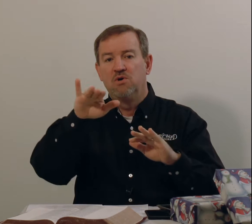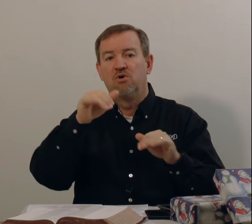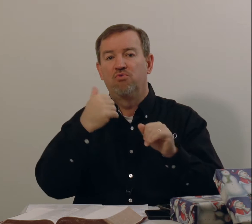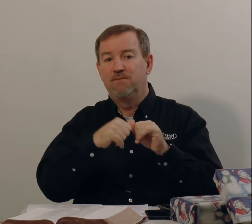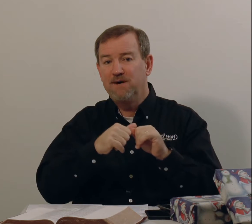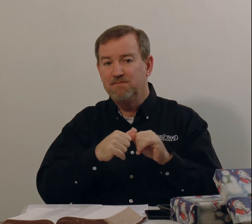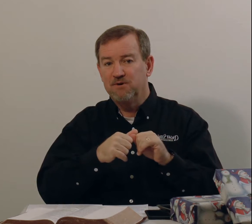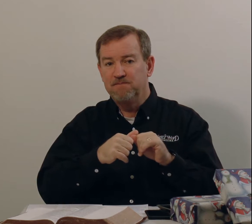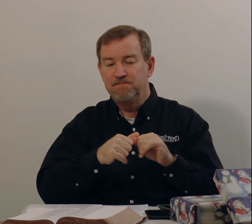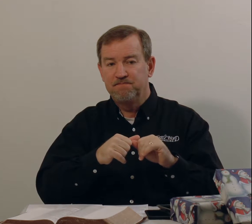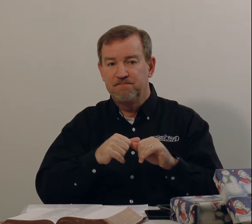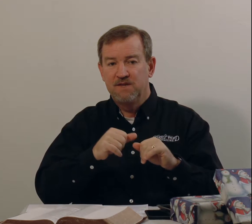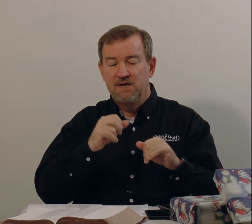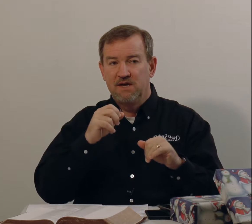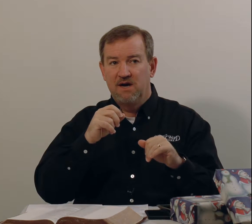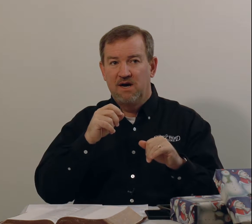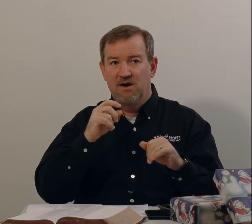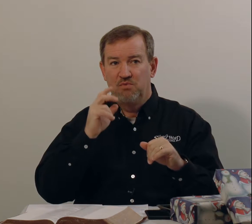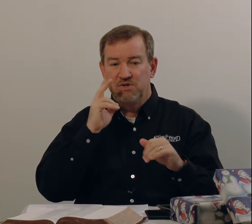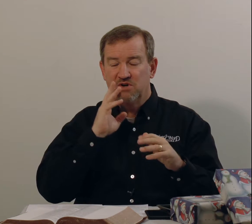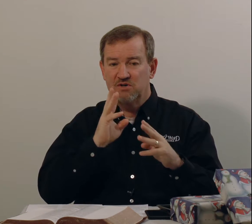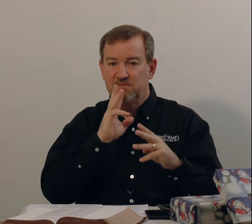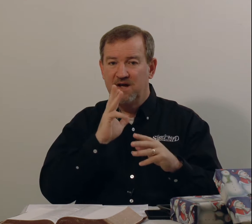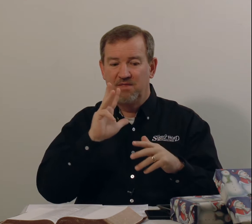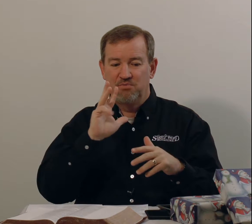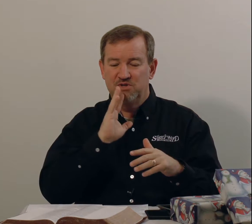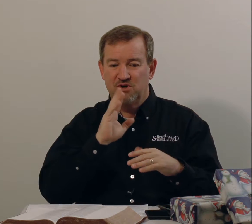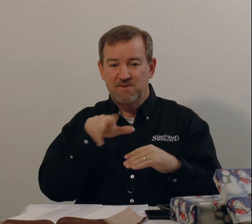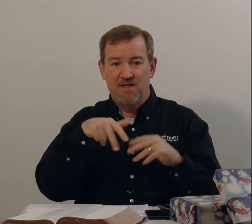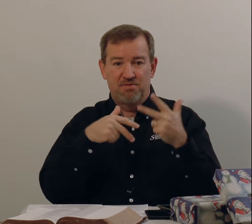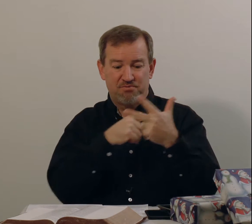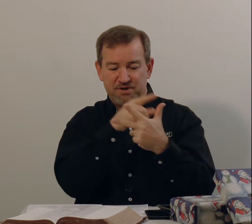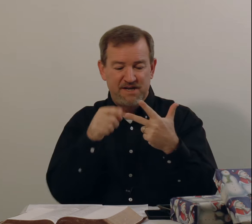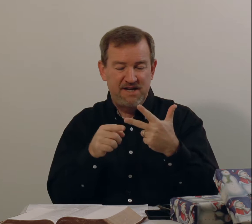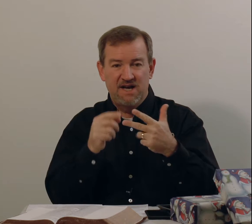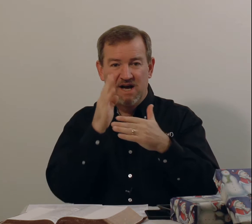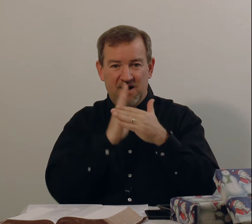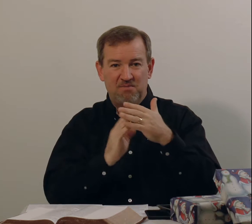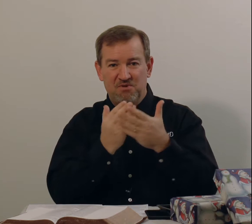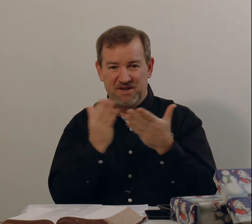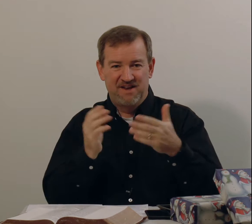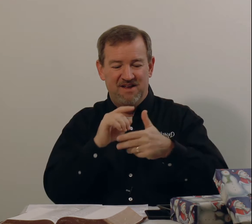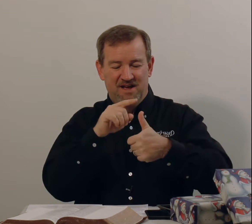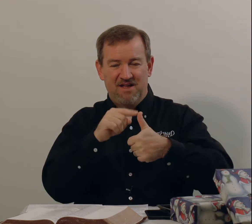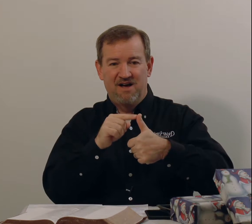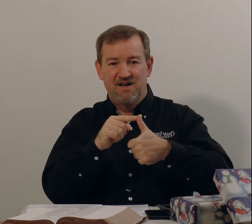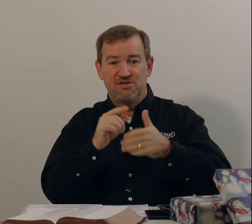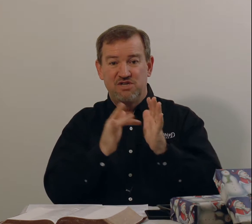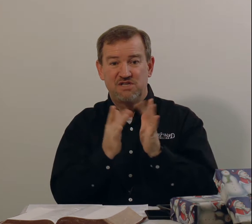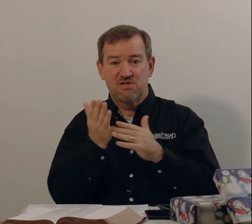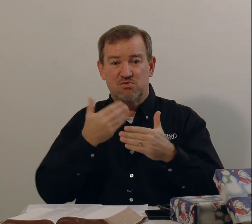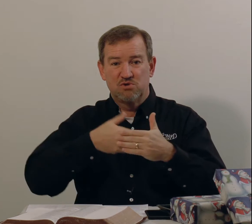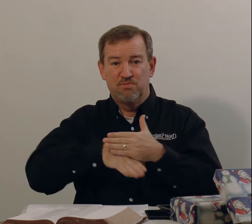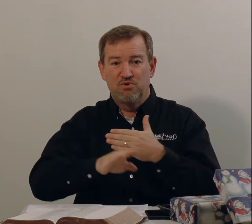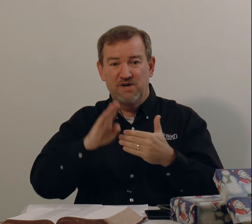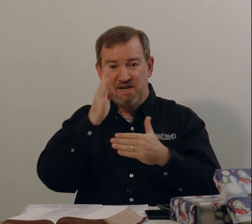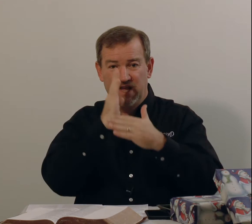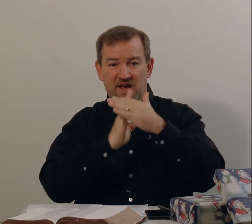Remember, we talked about, we talked about three humble things. Jesus was born in a